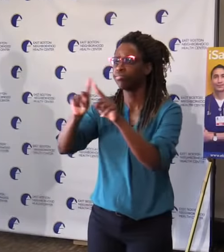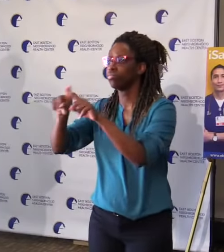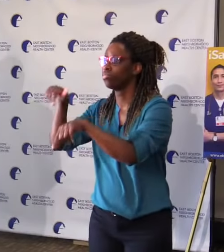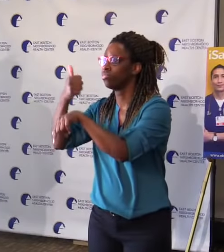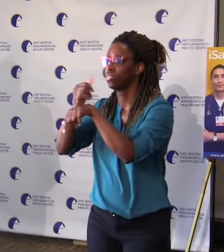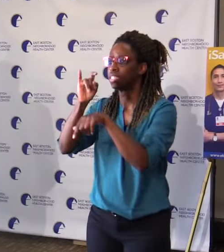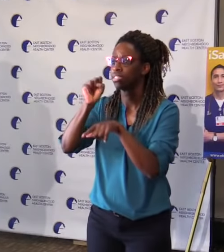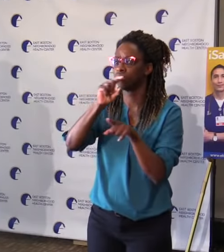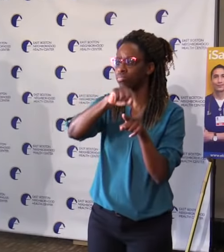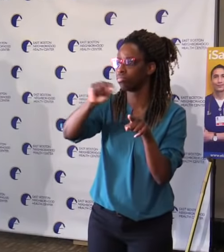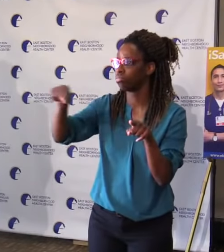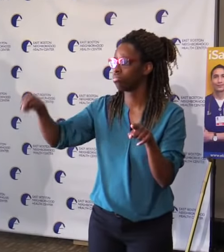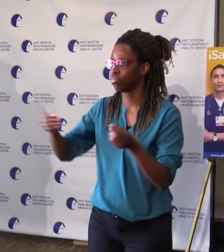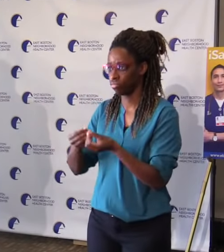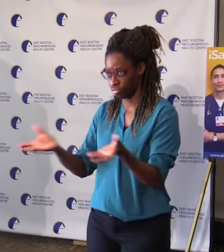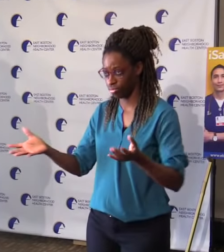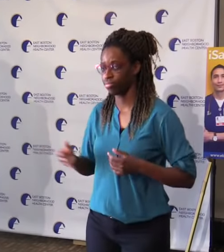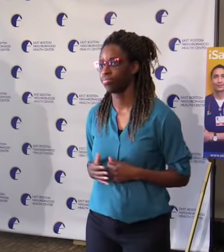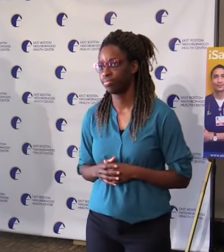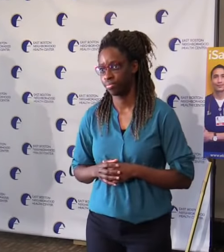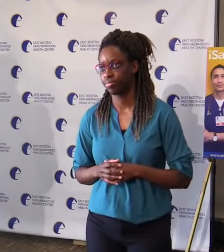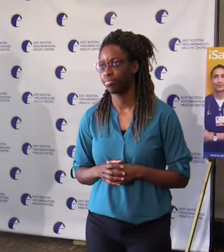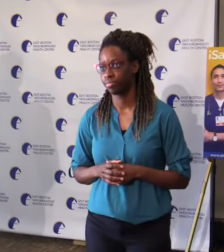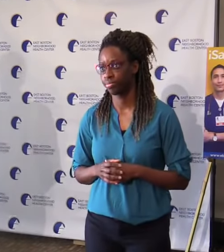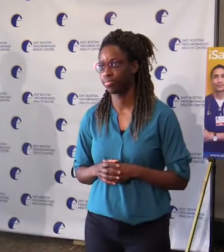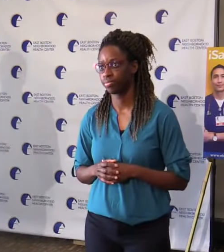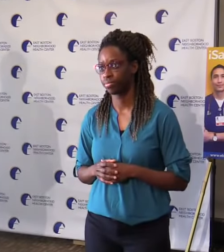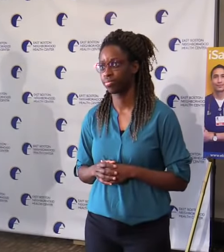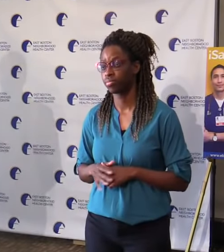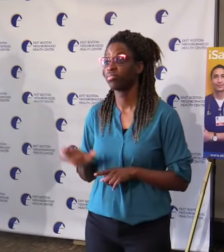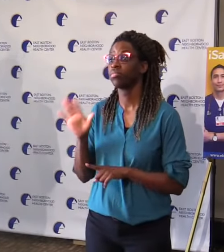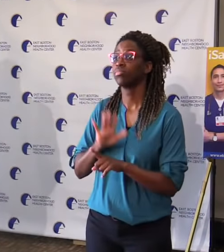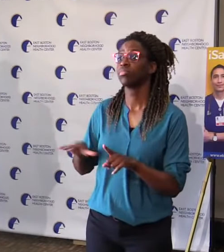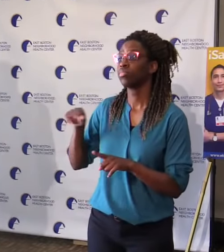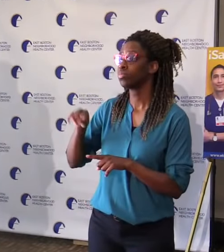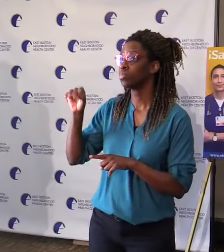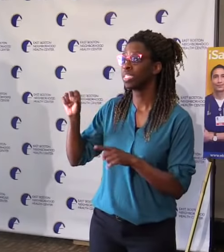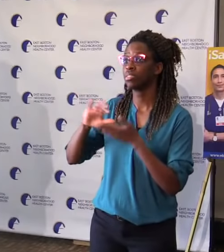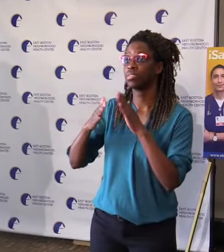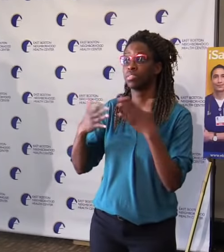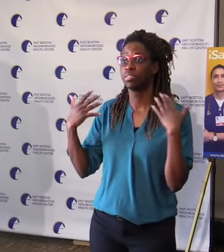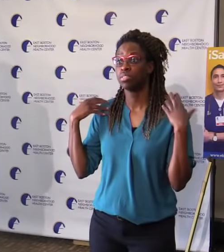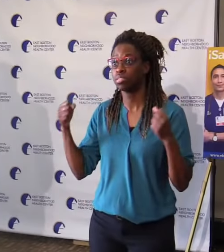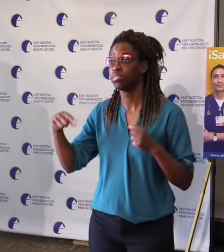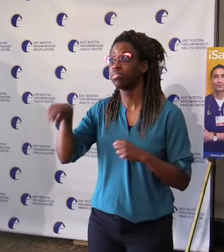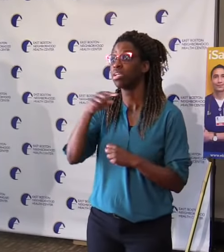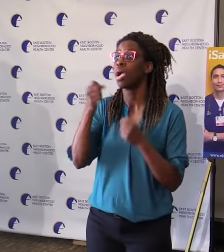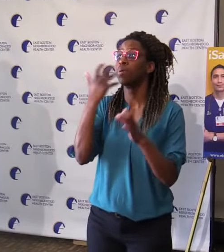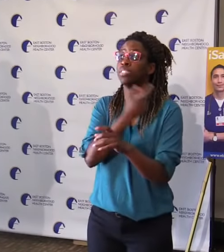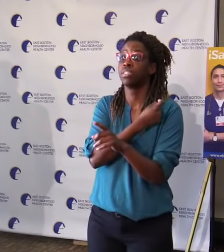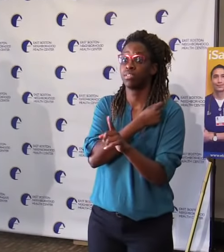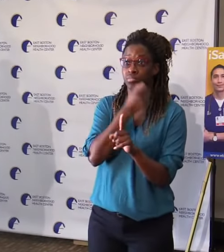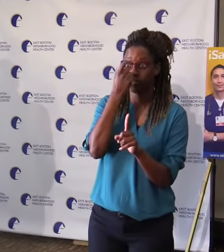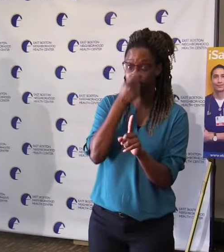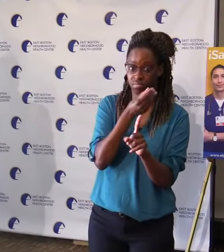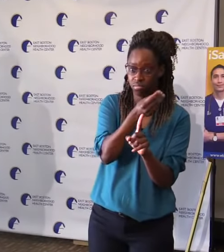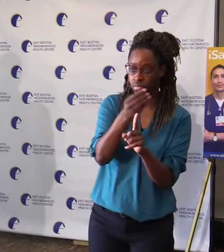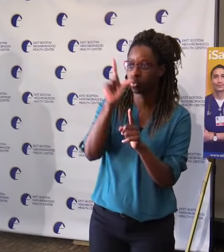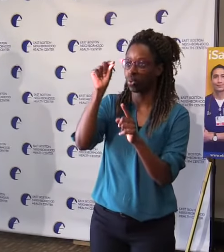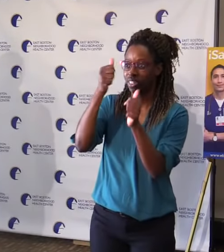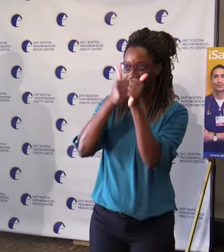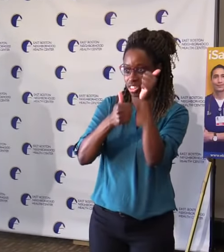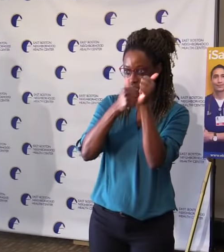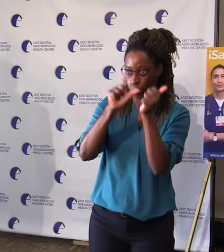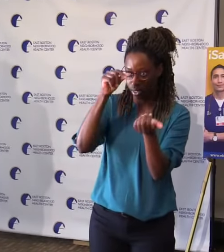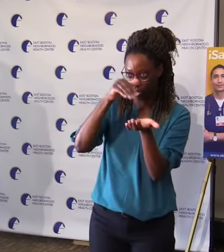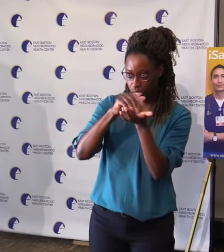community health centers received approximately 20,000 doses this week, and last week they received more than 18,000